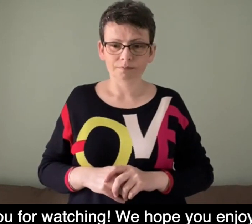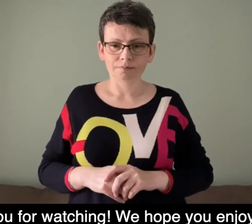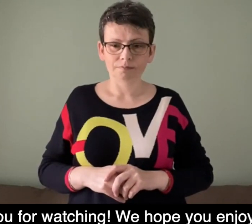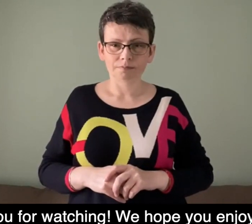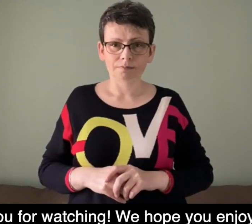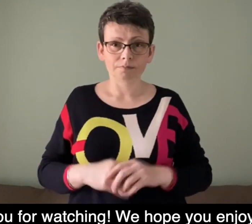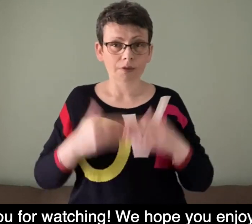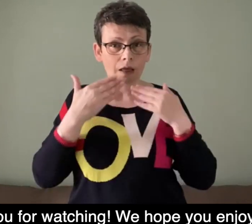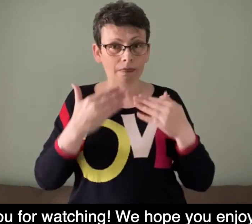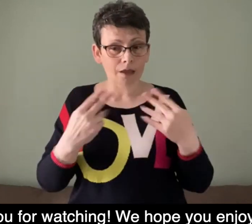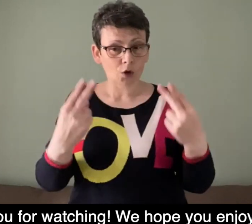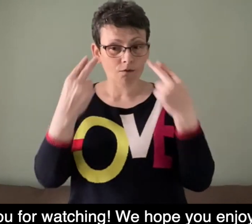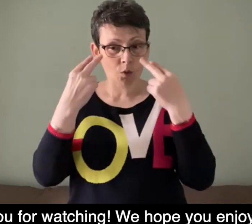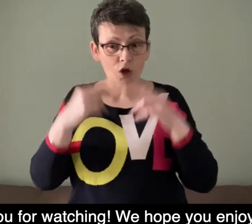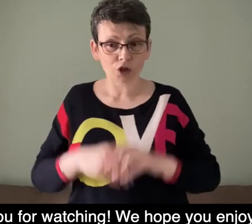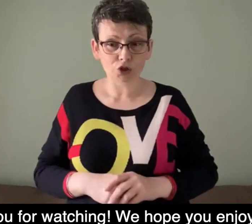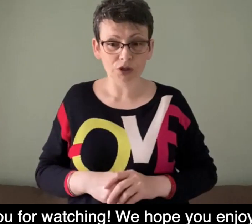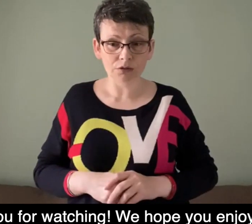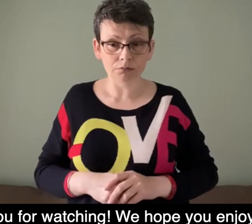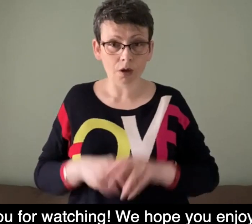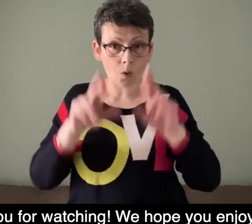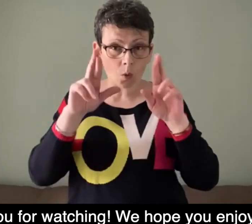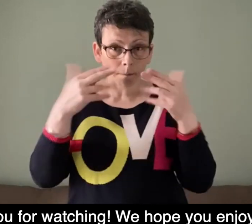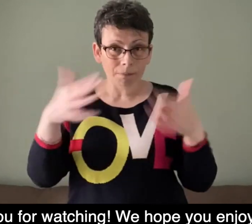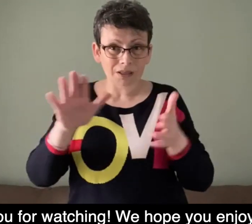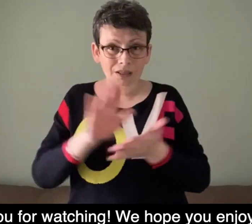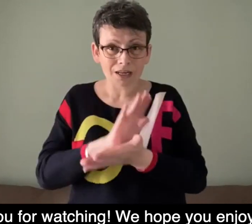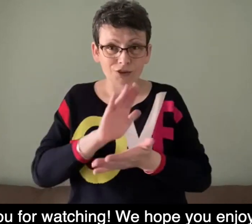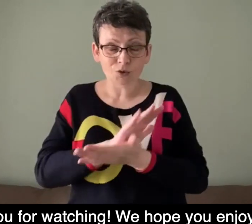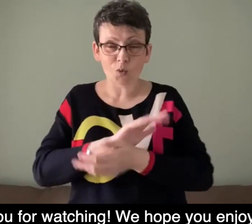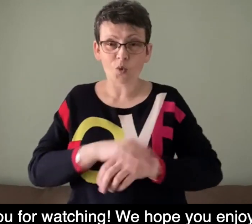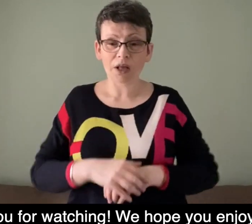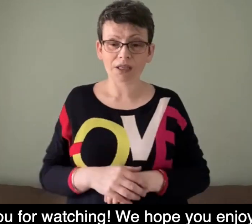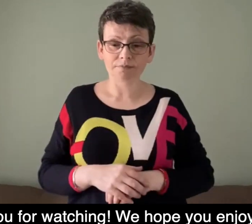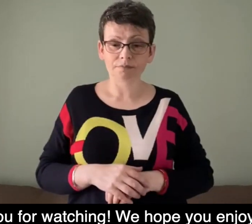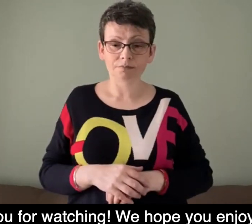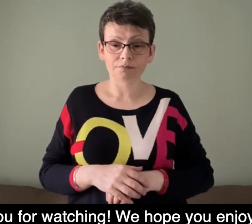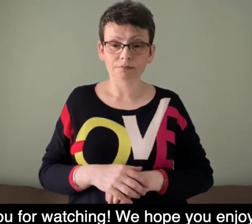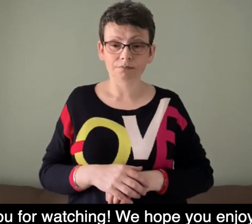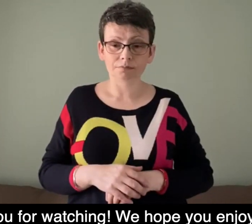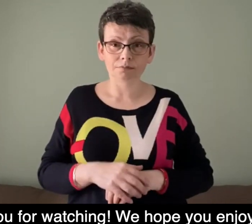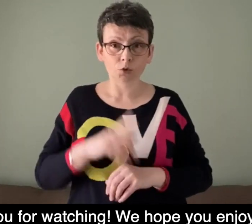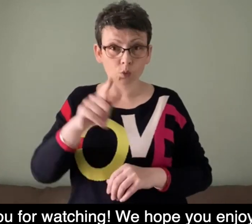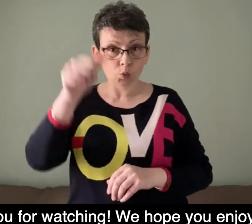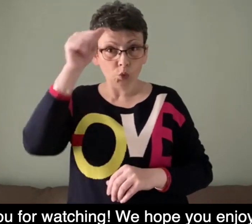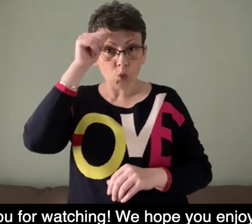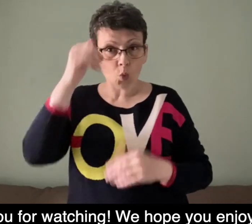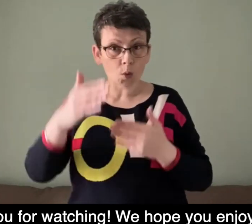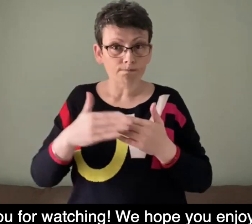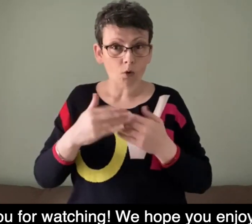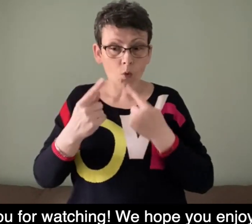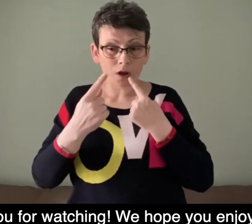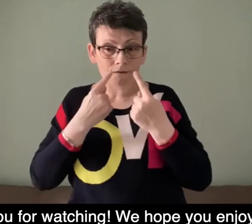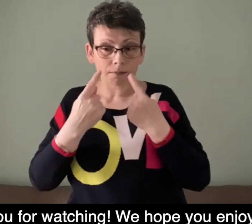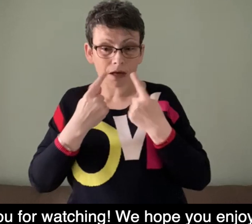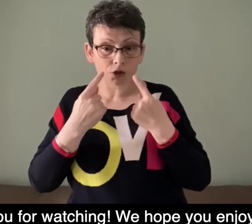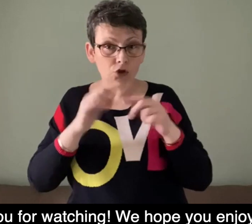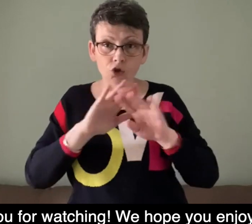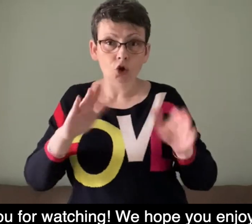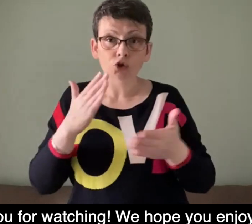Thank you for watching. We hope you enjoyed this video. If you know of any more myths, please let us know.